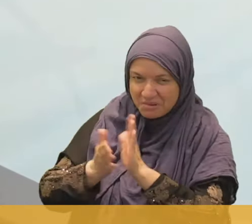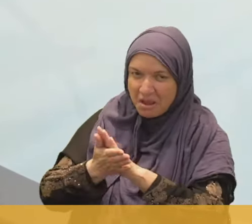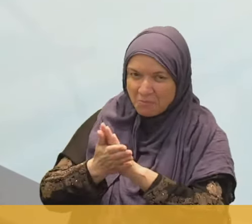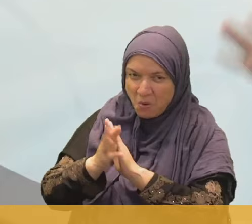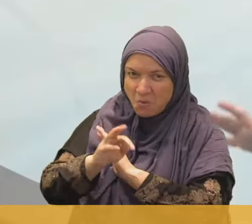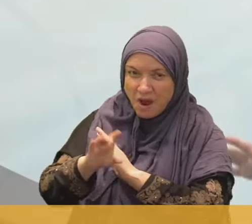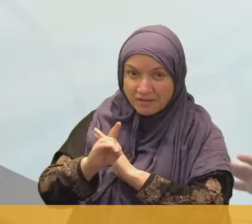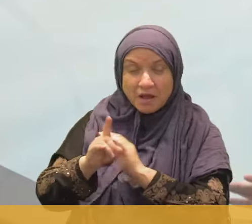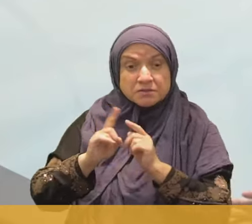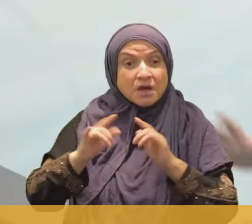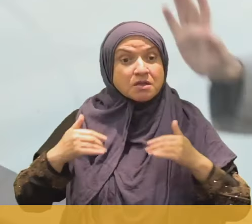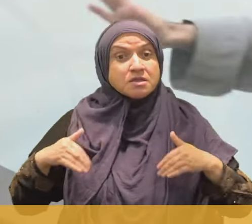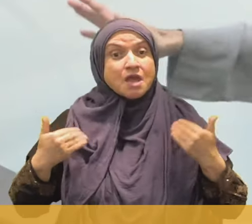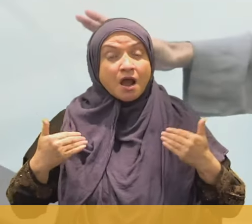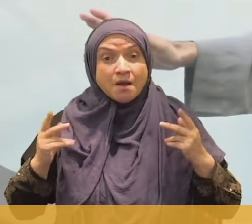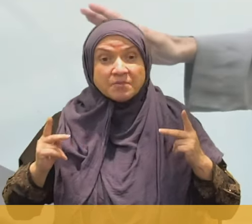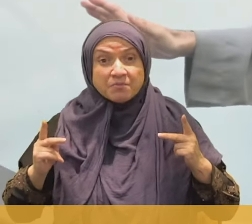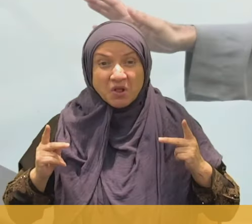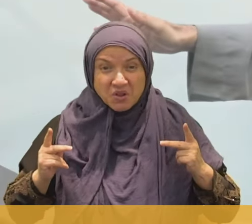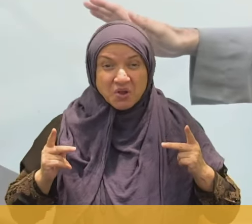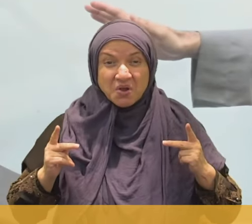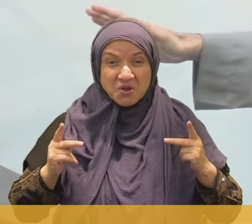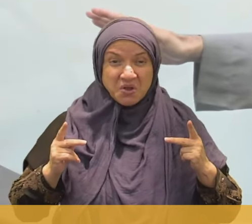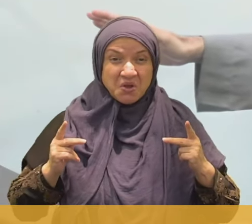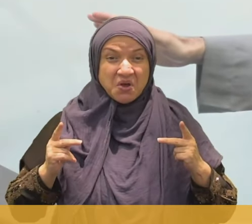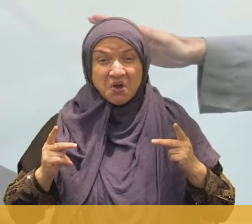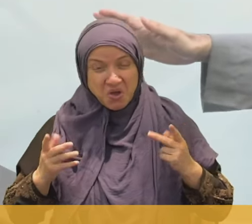no tickets, will they go wild? They're already wild.